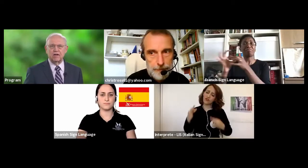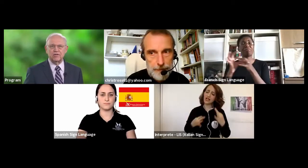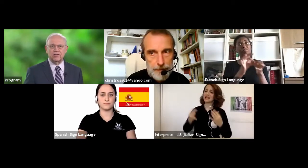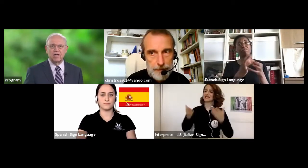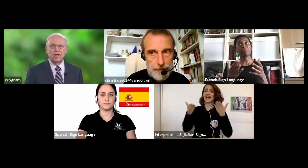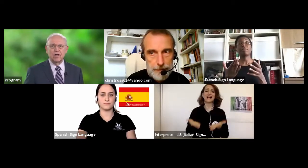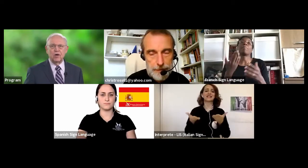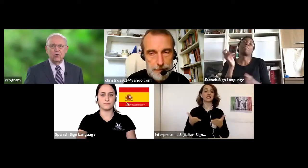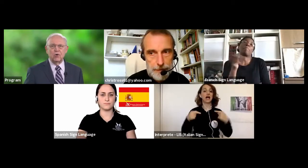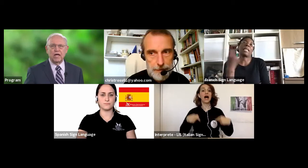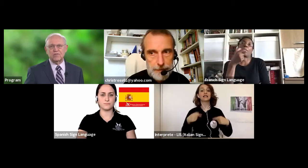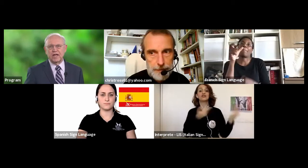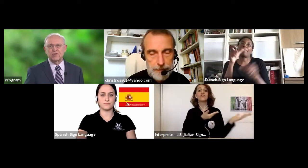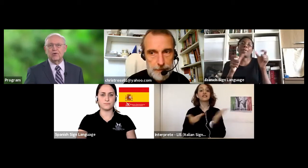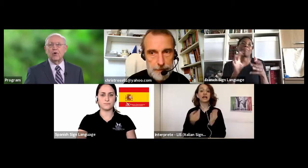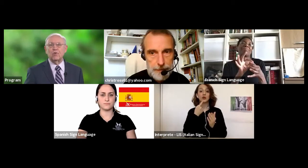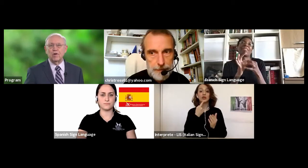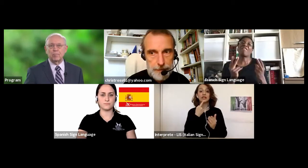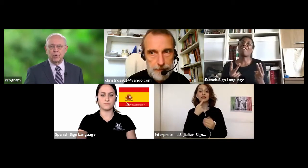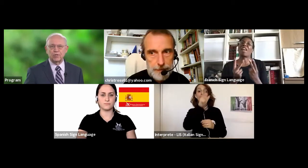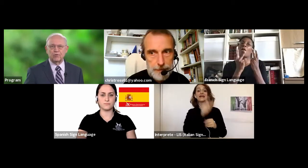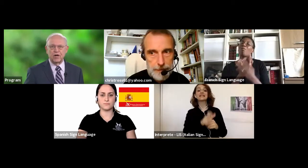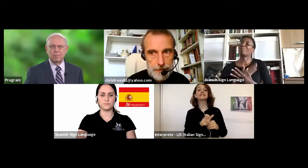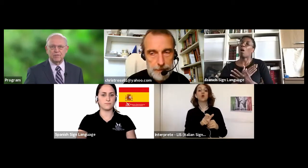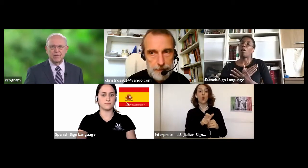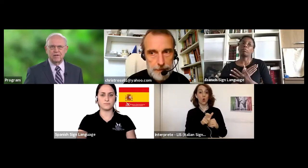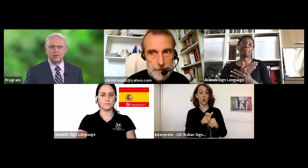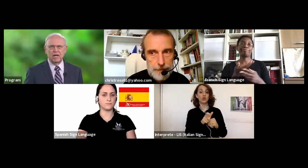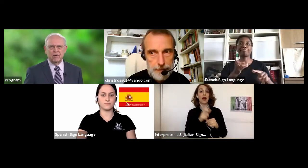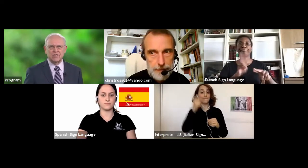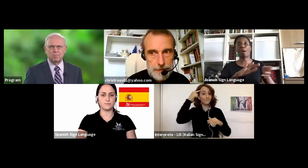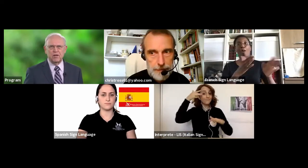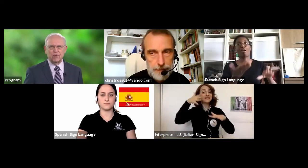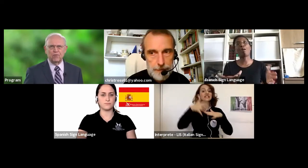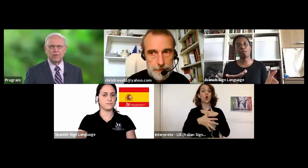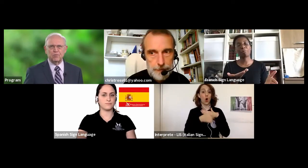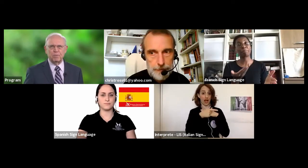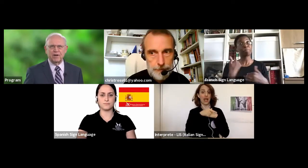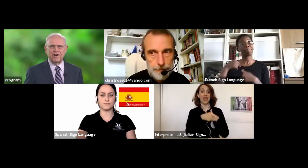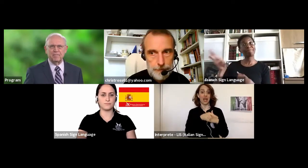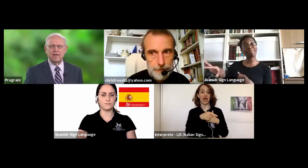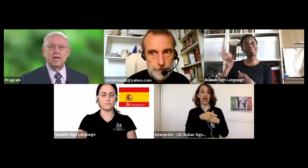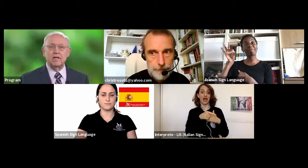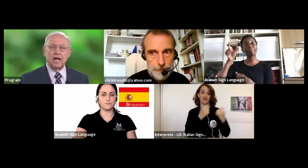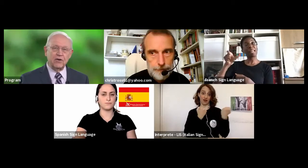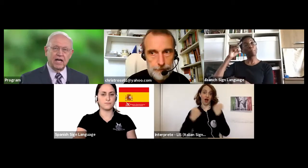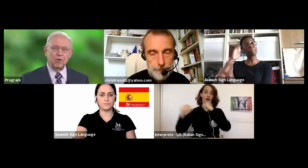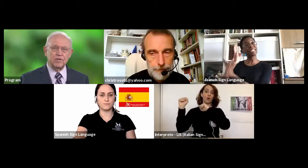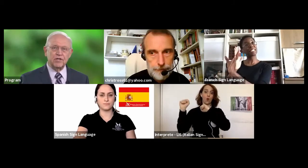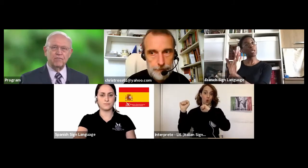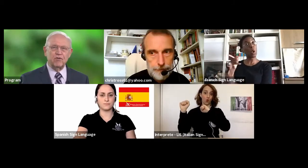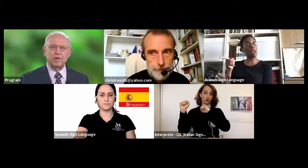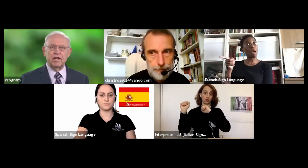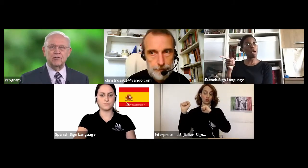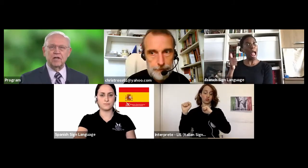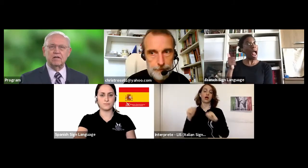psychologist who has faced her own personal traumas, to be our guest speaker for this webinar. Dr. Hamill